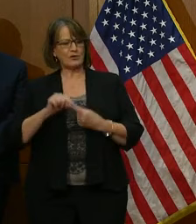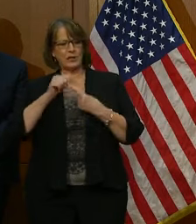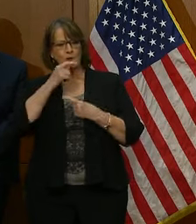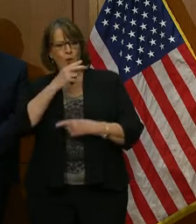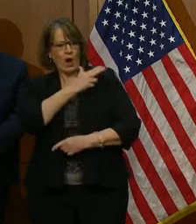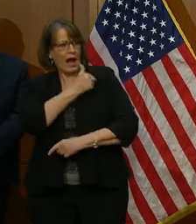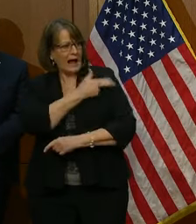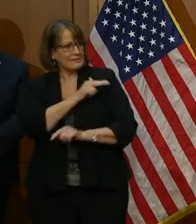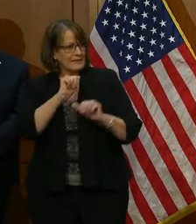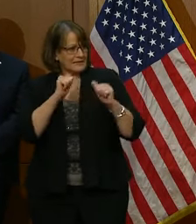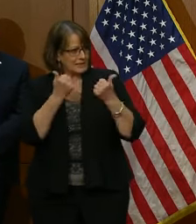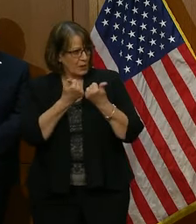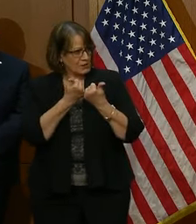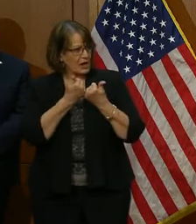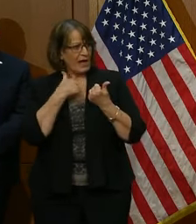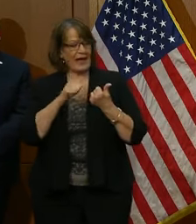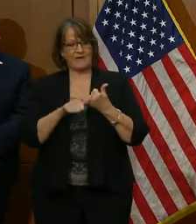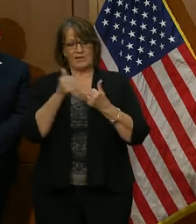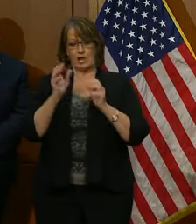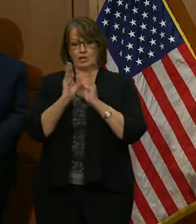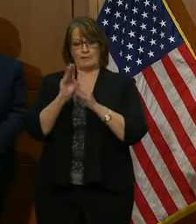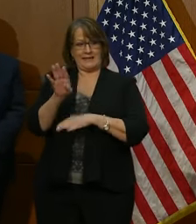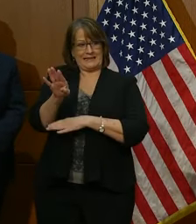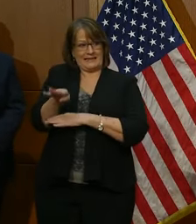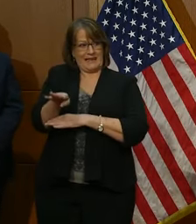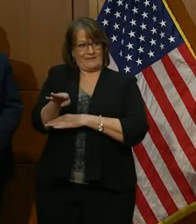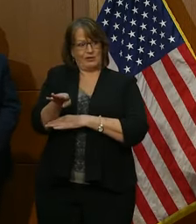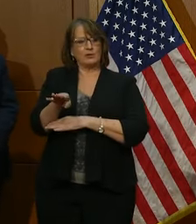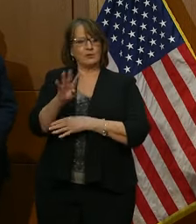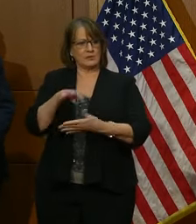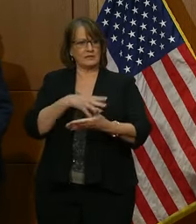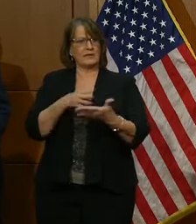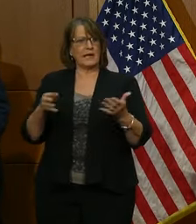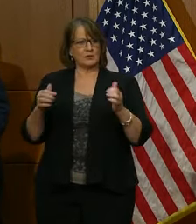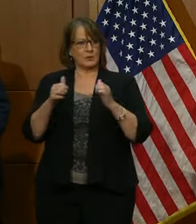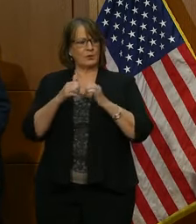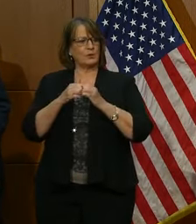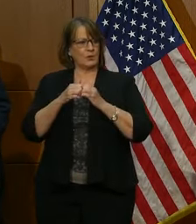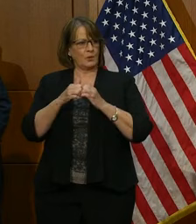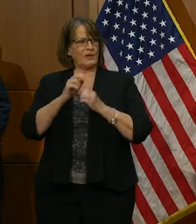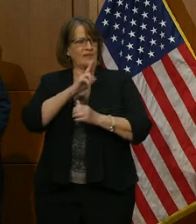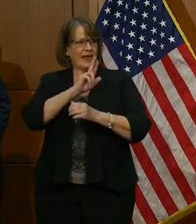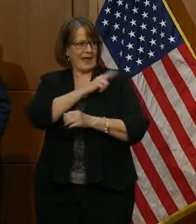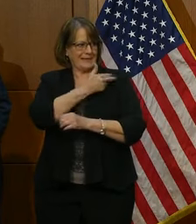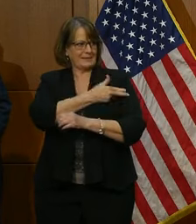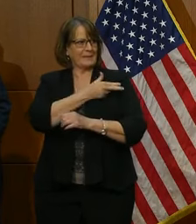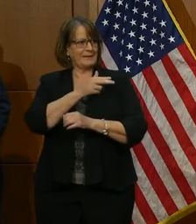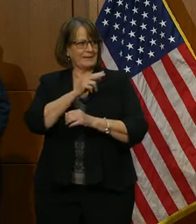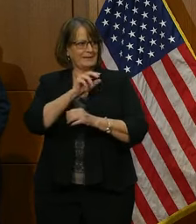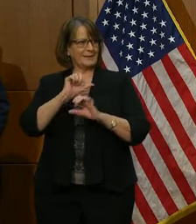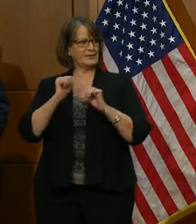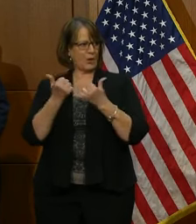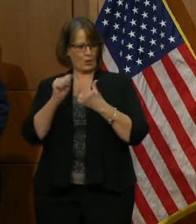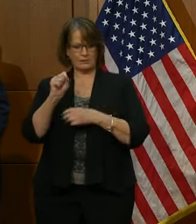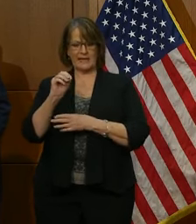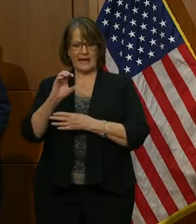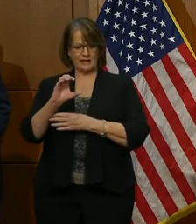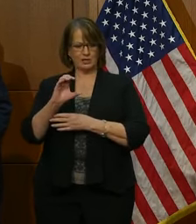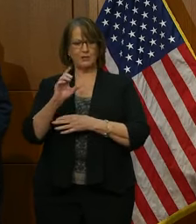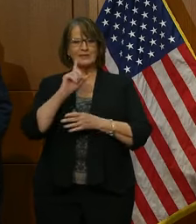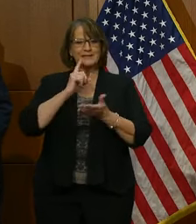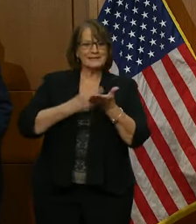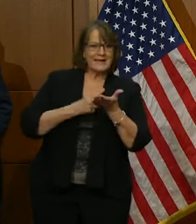Association. I have another meeting this afternoon scheduled with them. We'll be discussing the vaccination